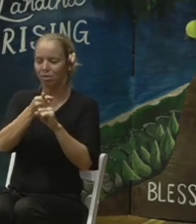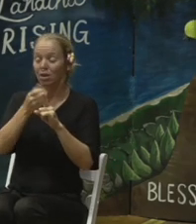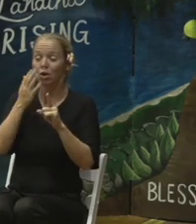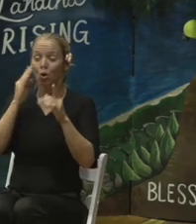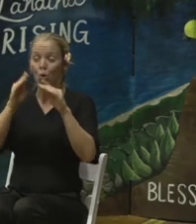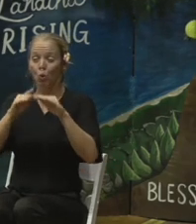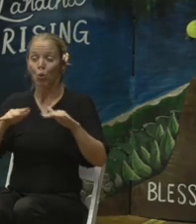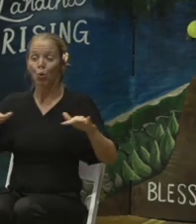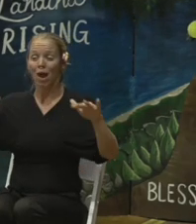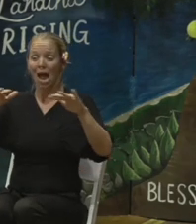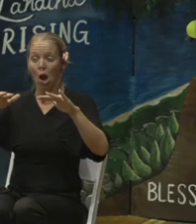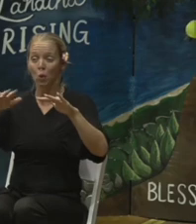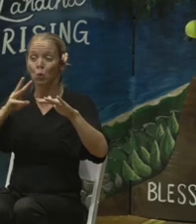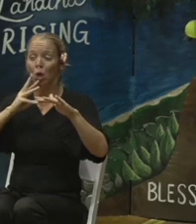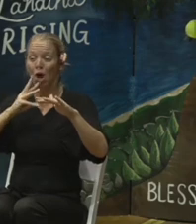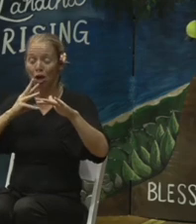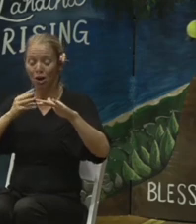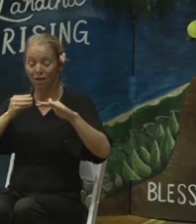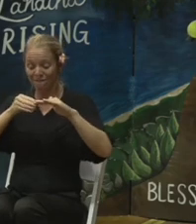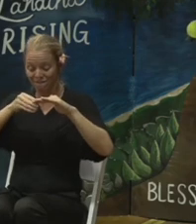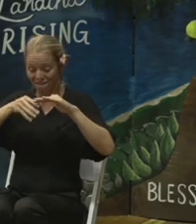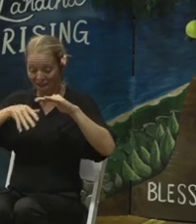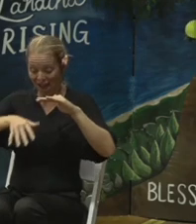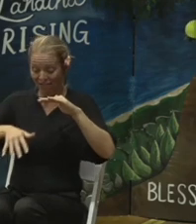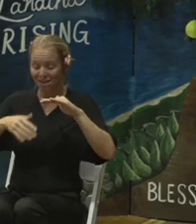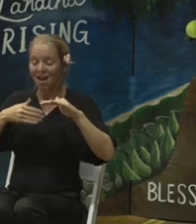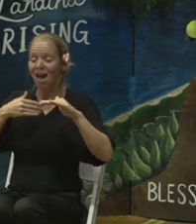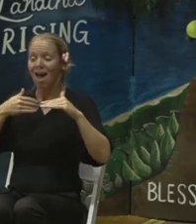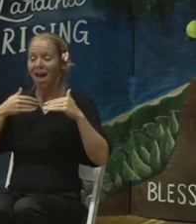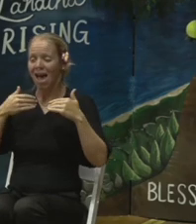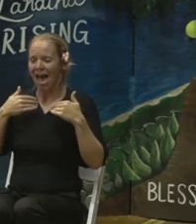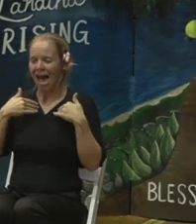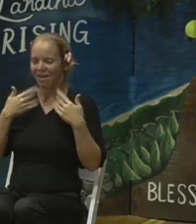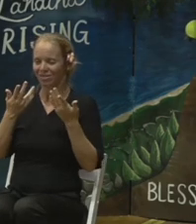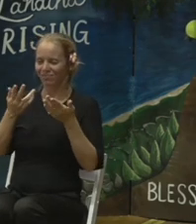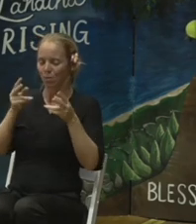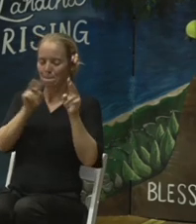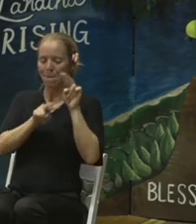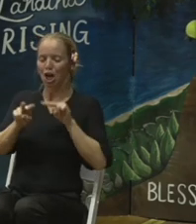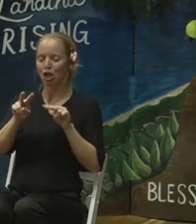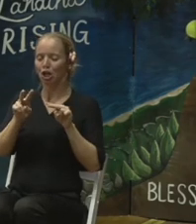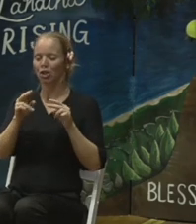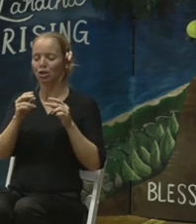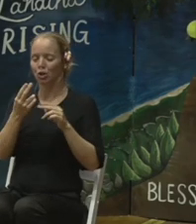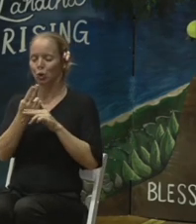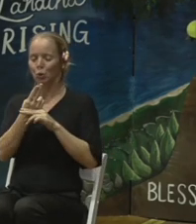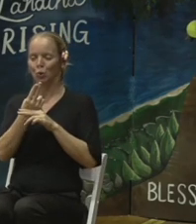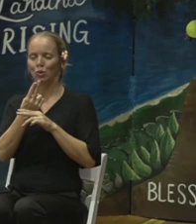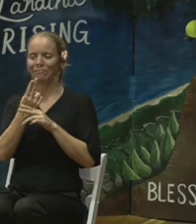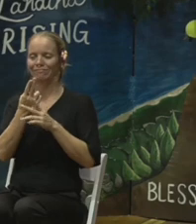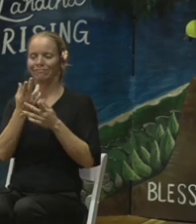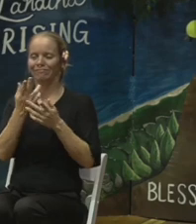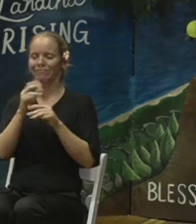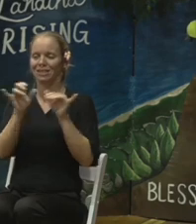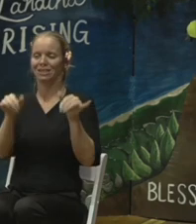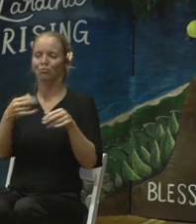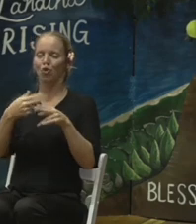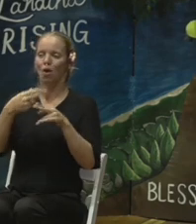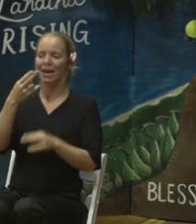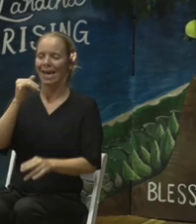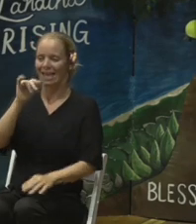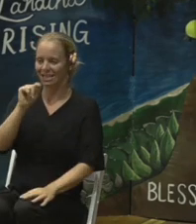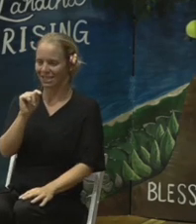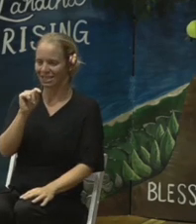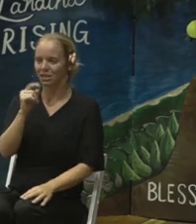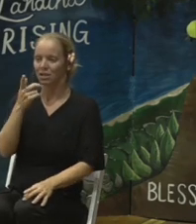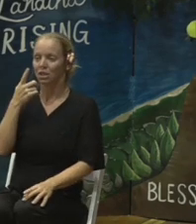positive hits. And we'll catch it with comparing the downstream side versus the upstream side. And